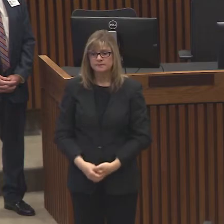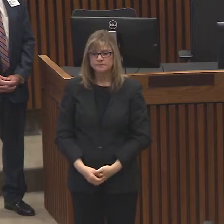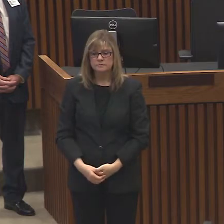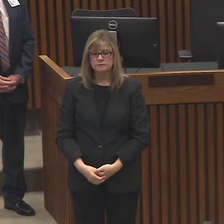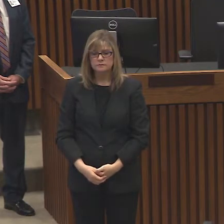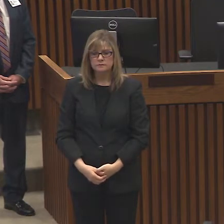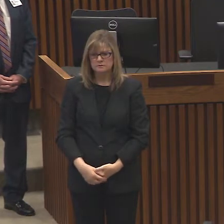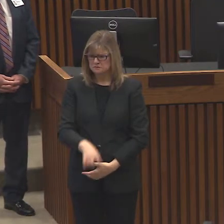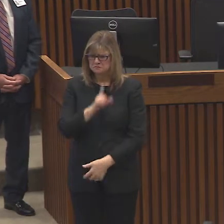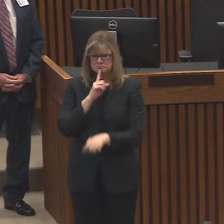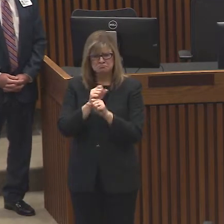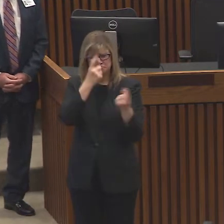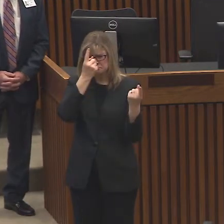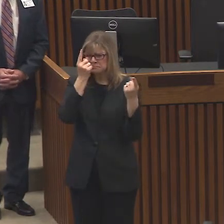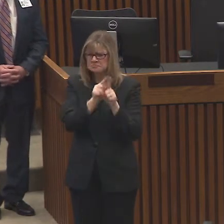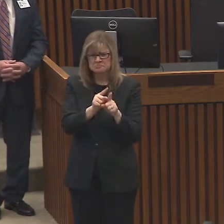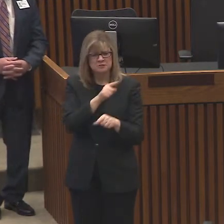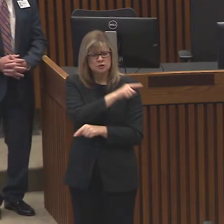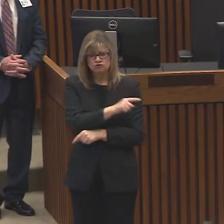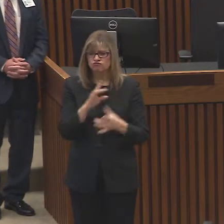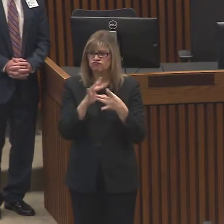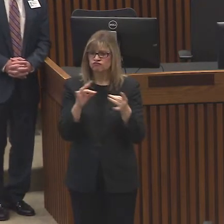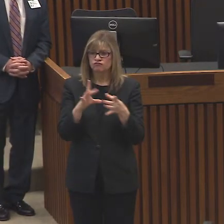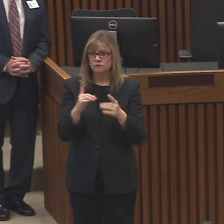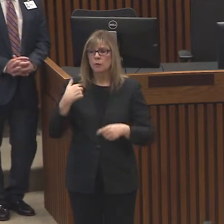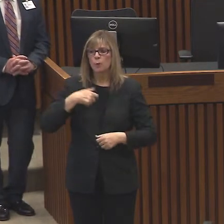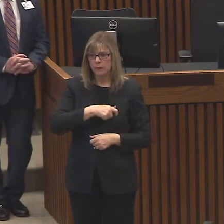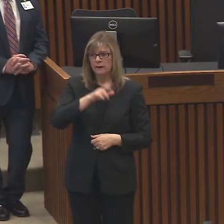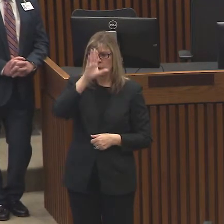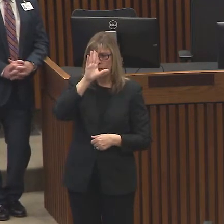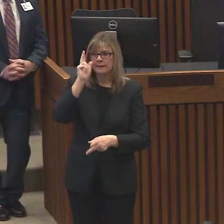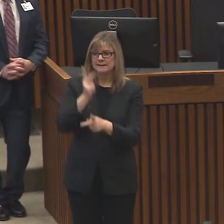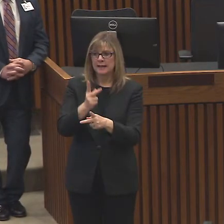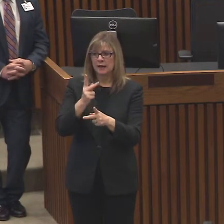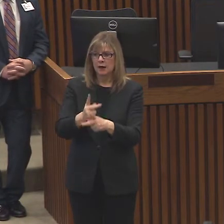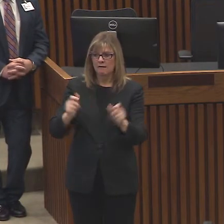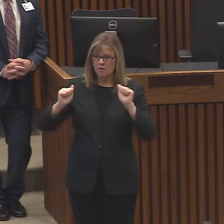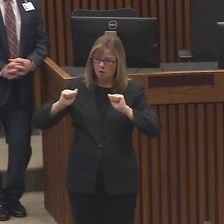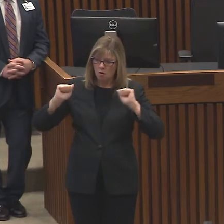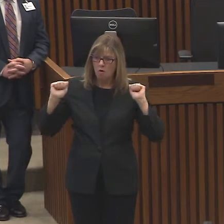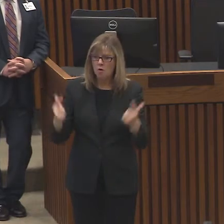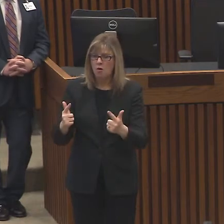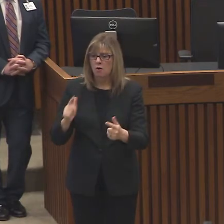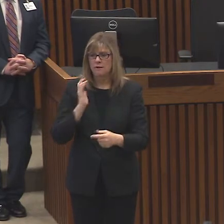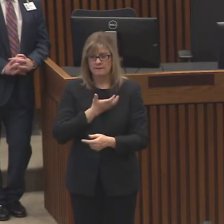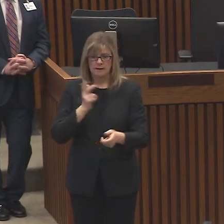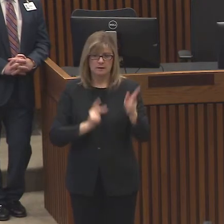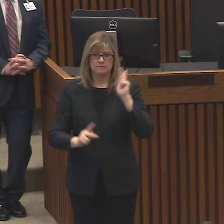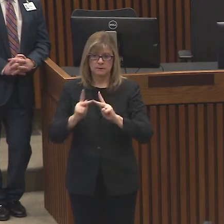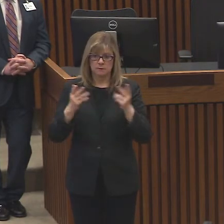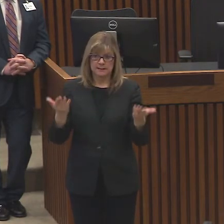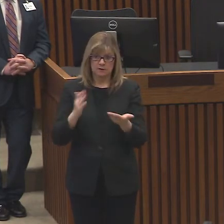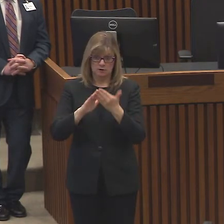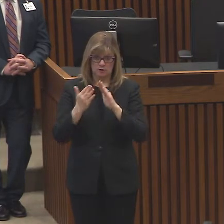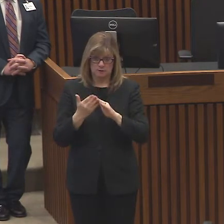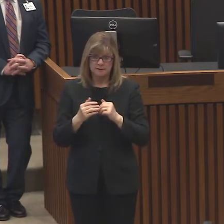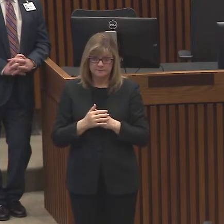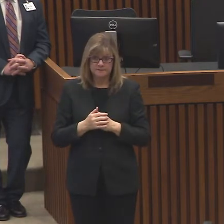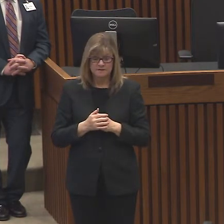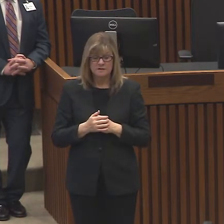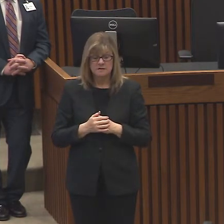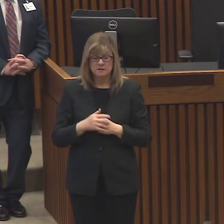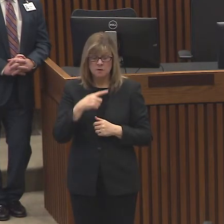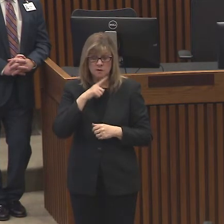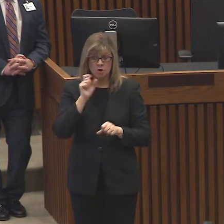Without a doubt, Mayor Price put it very well. We're going to take care of all of our people there in our community and we are. Uh,